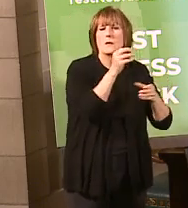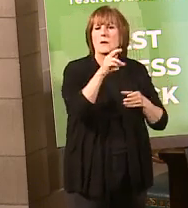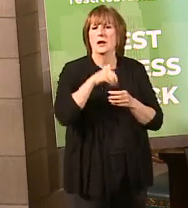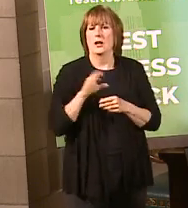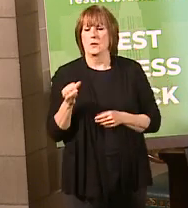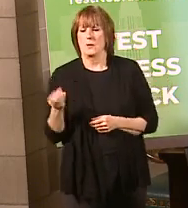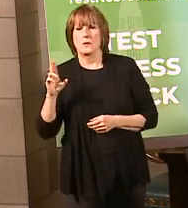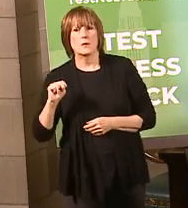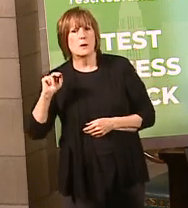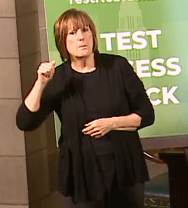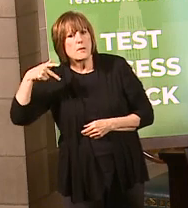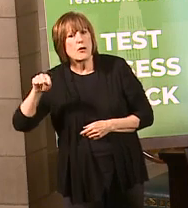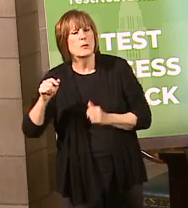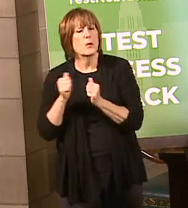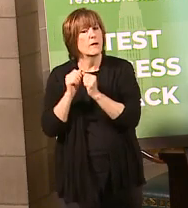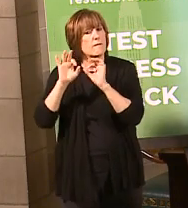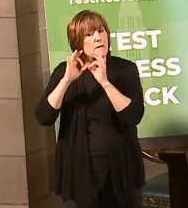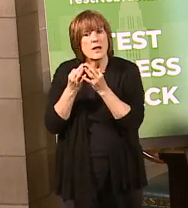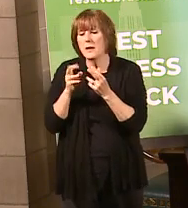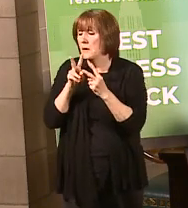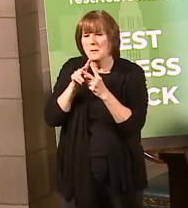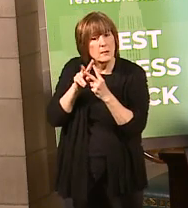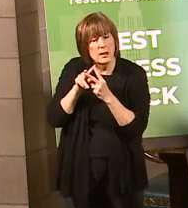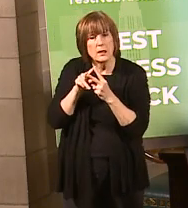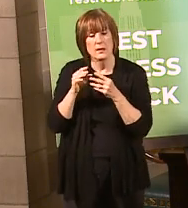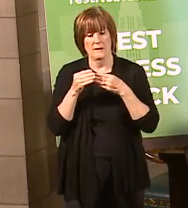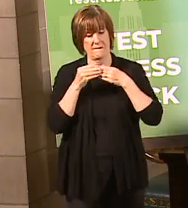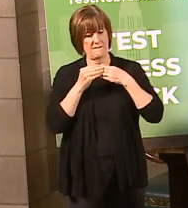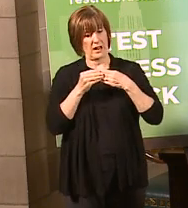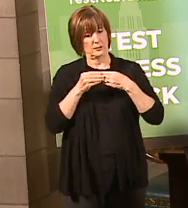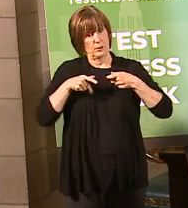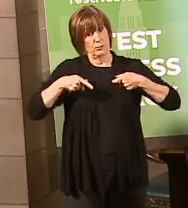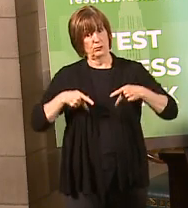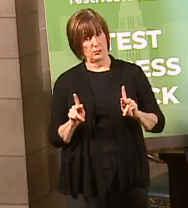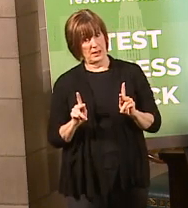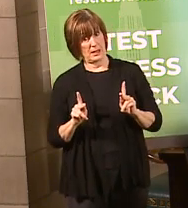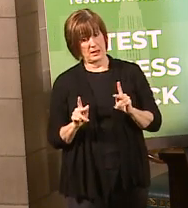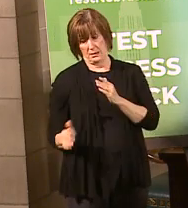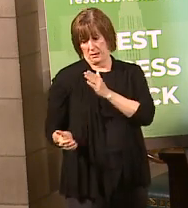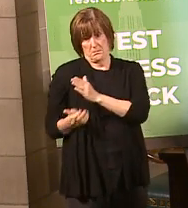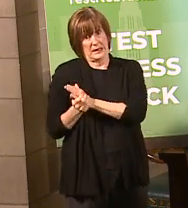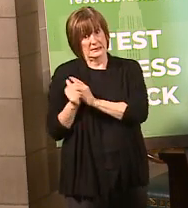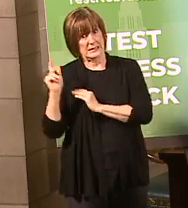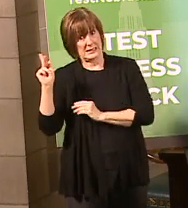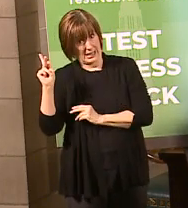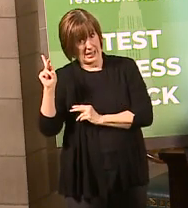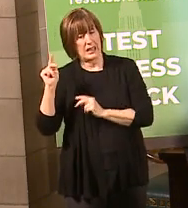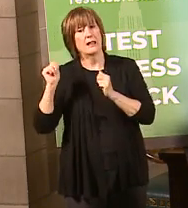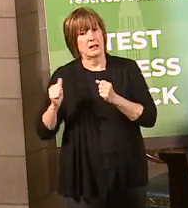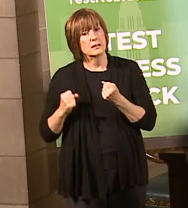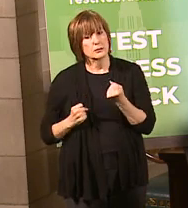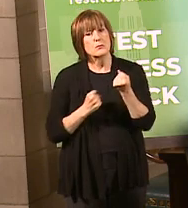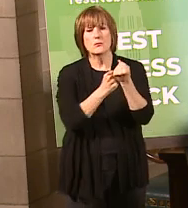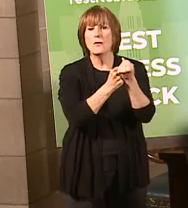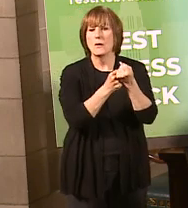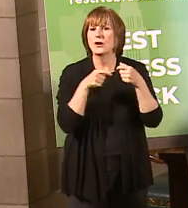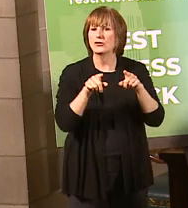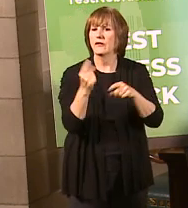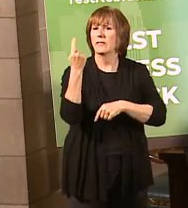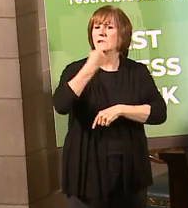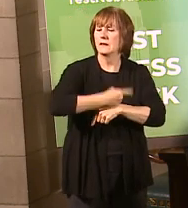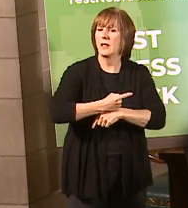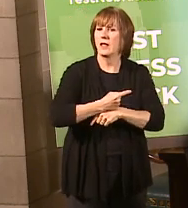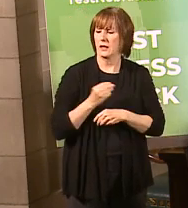it's in their own apartments or with their family. The flexibility that's allowed under this Appendix K is to still support them during the day and